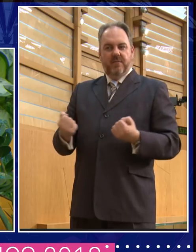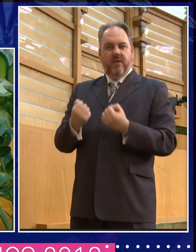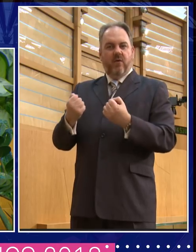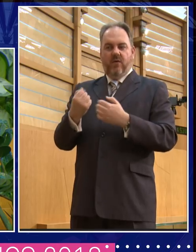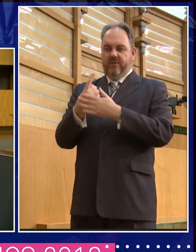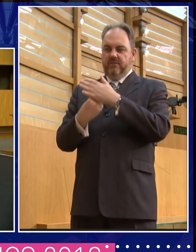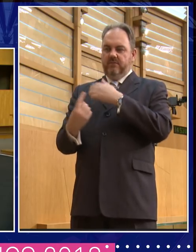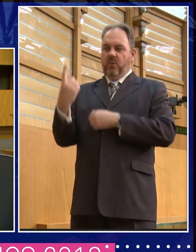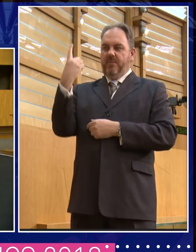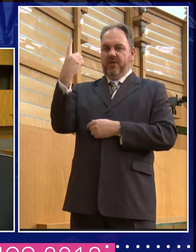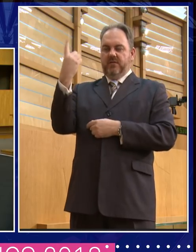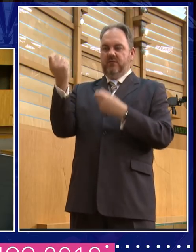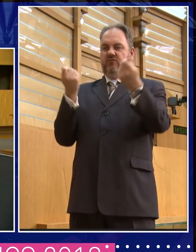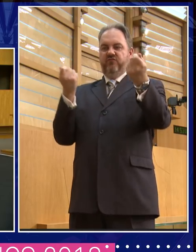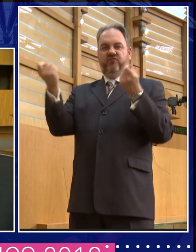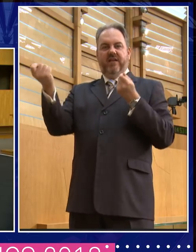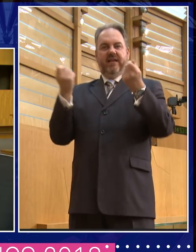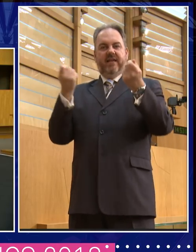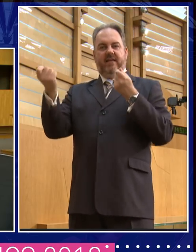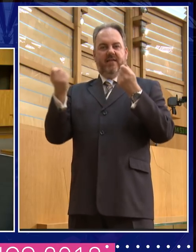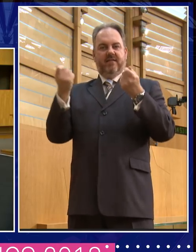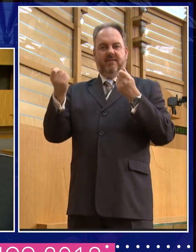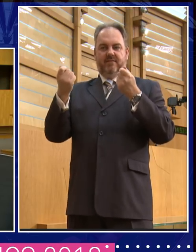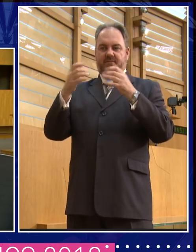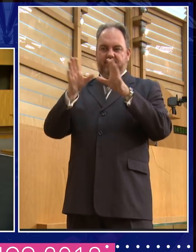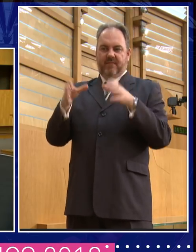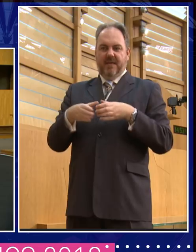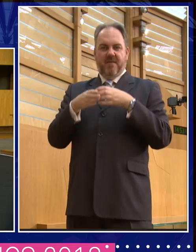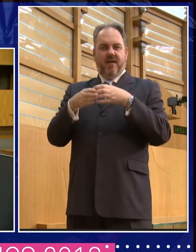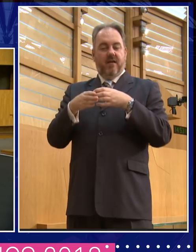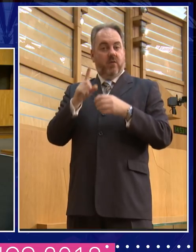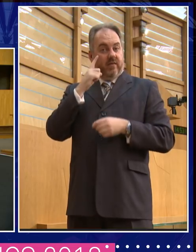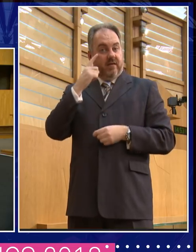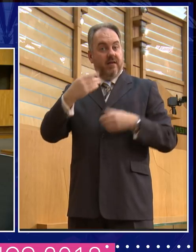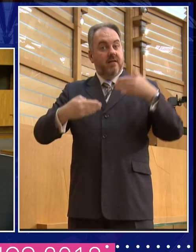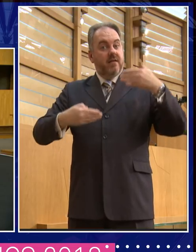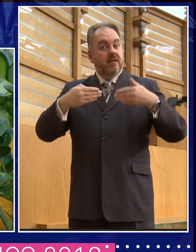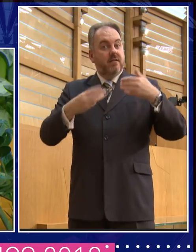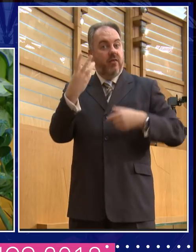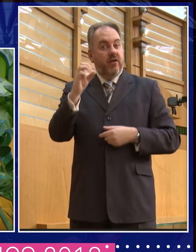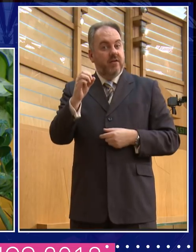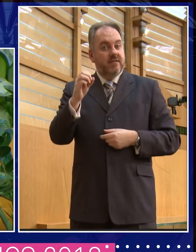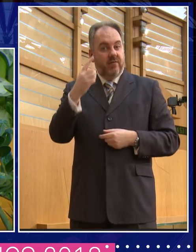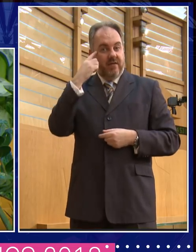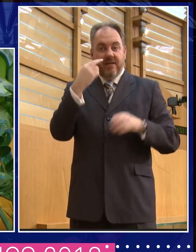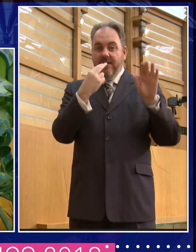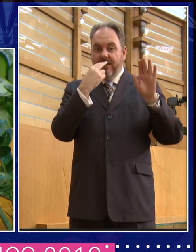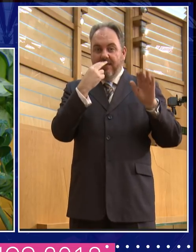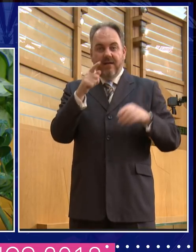uh, was really reinvigorated in the late thirties for quite obvious reasons, uh, just by looking round at what was